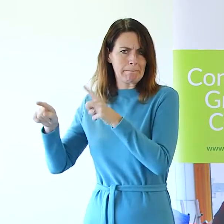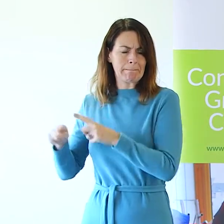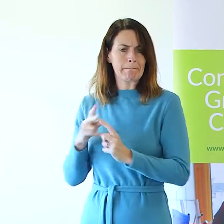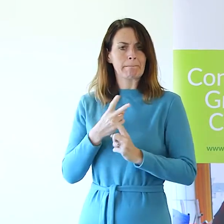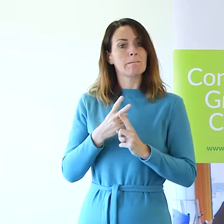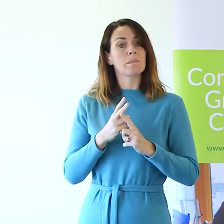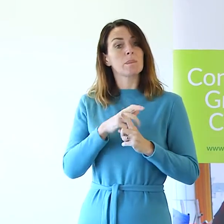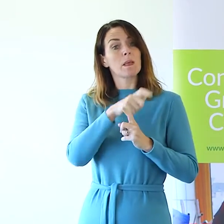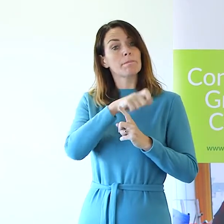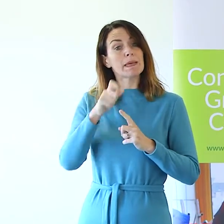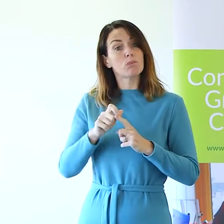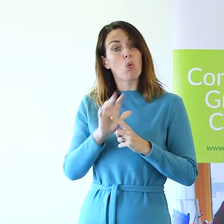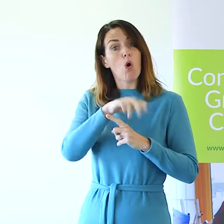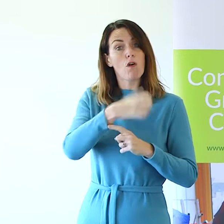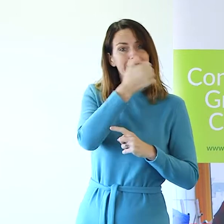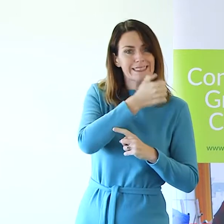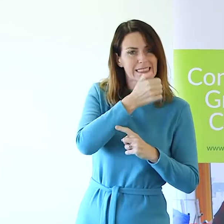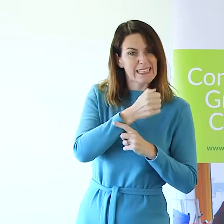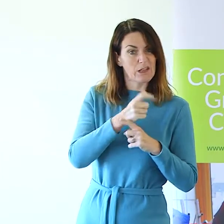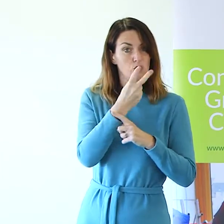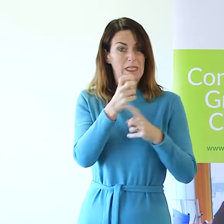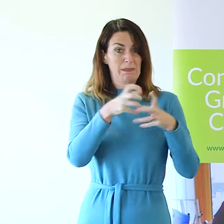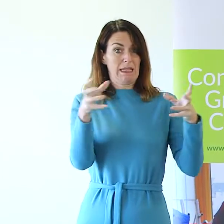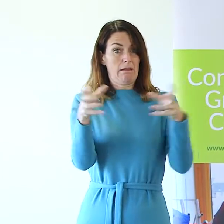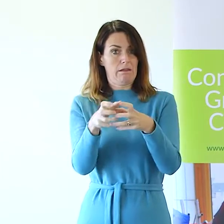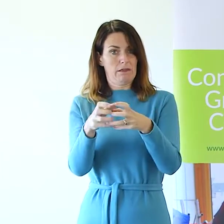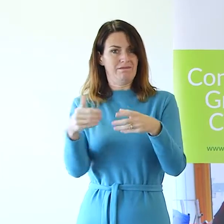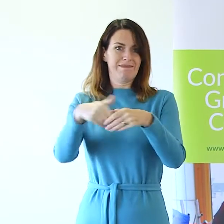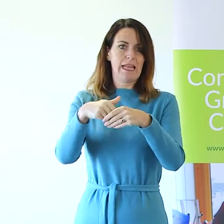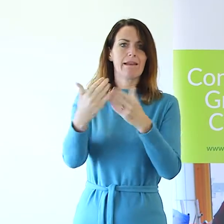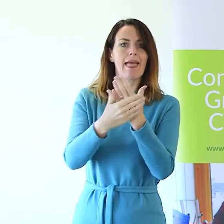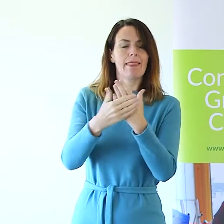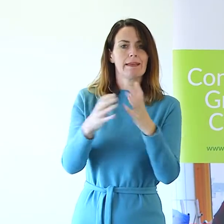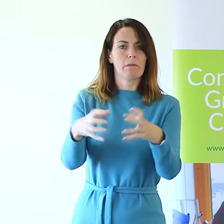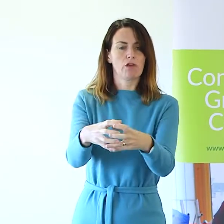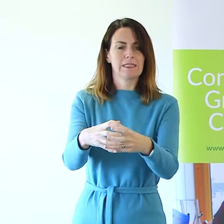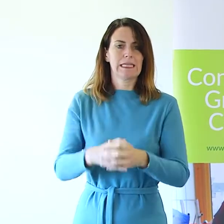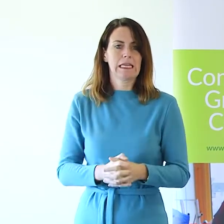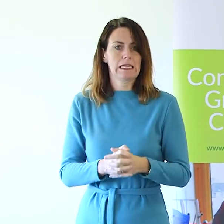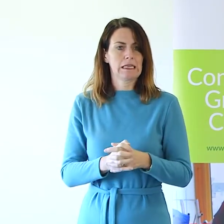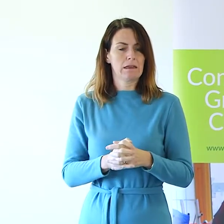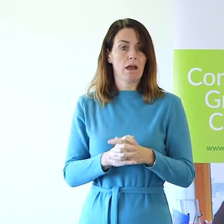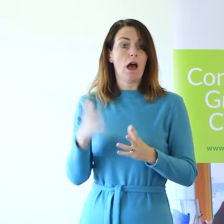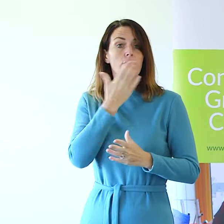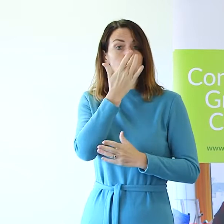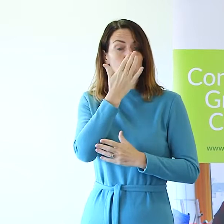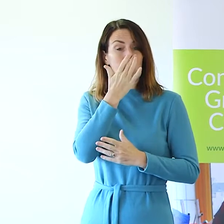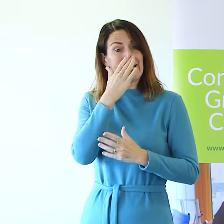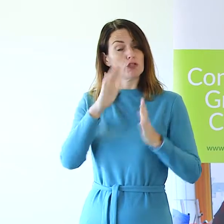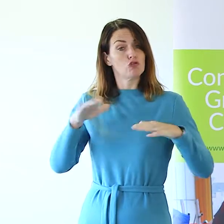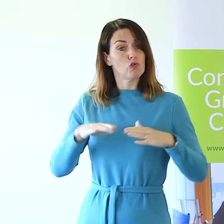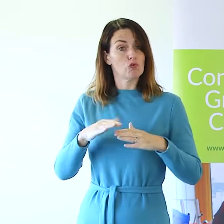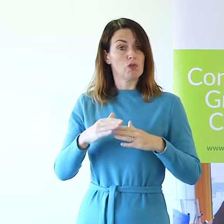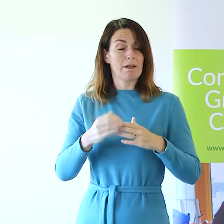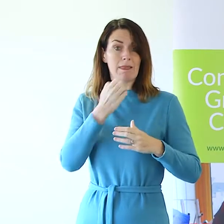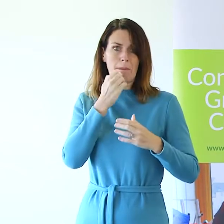over 16 years old belonging to an ethnic minority. As the video showed the figures are higher for school aged children at nearer